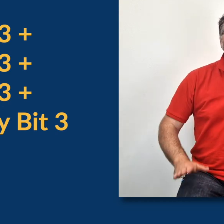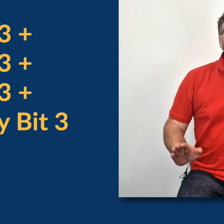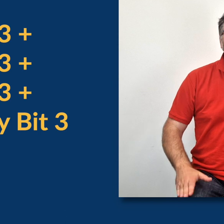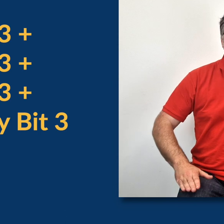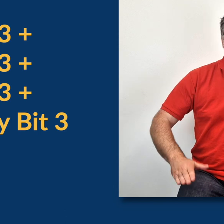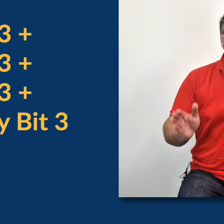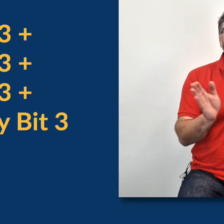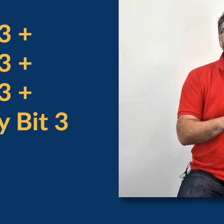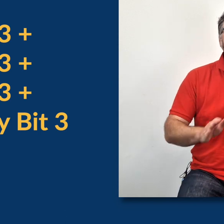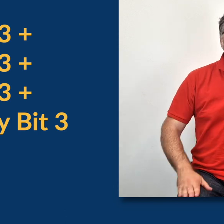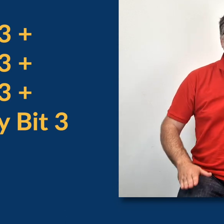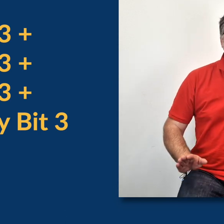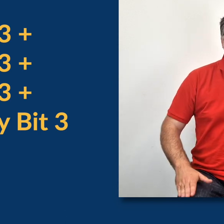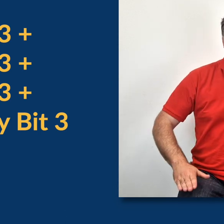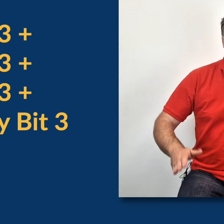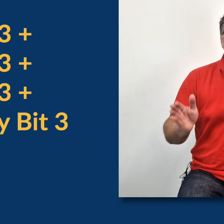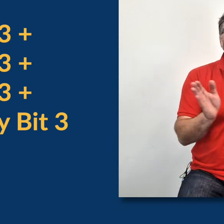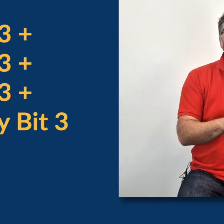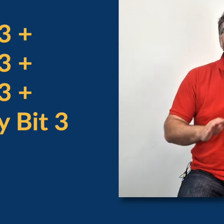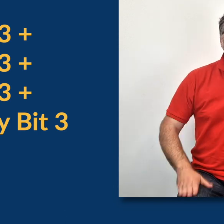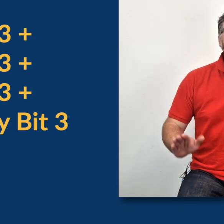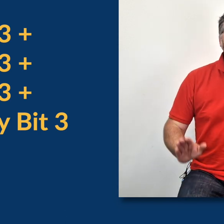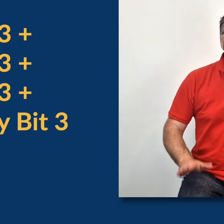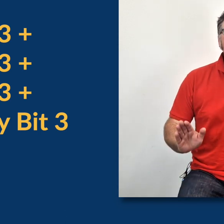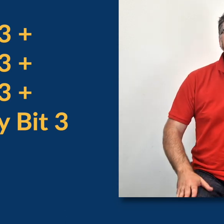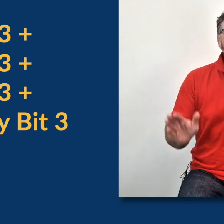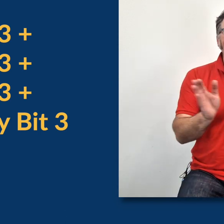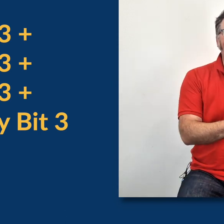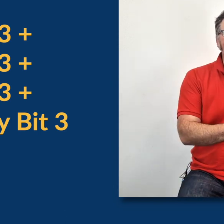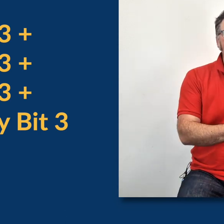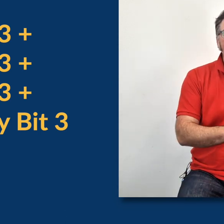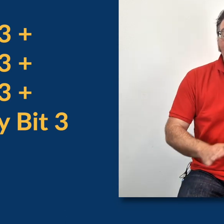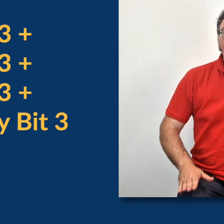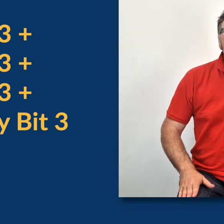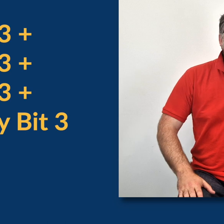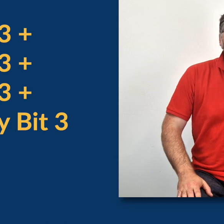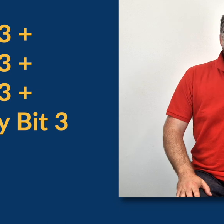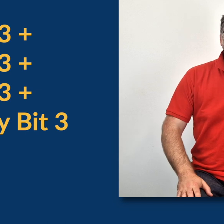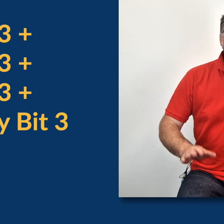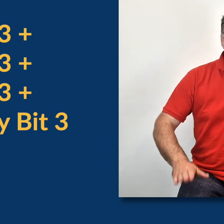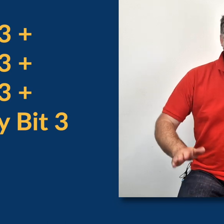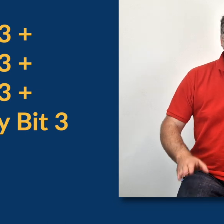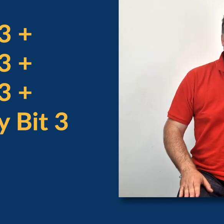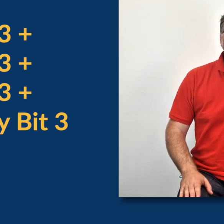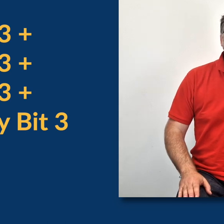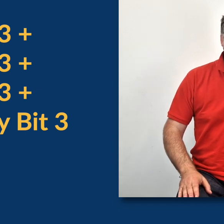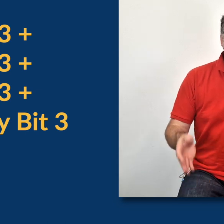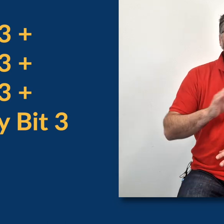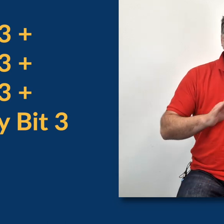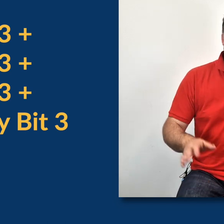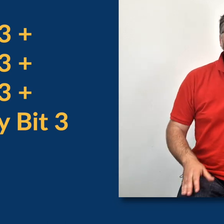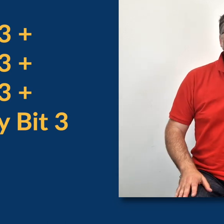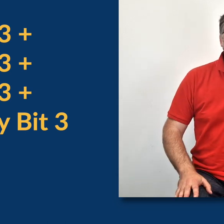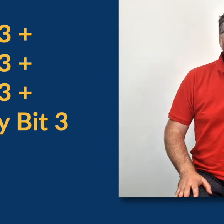three, and one, two, three, and one, two, three, and busy bit clap. Don't worry about which hands you use on your